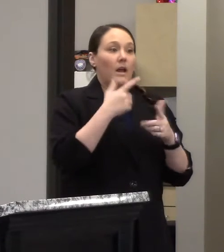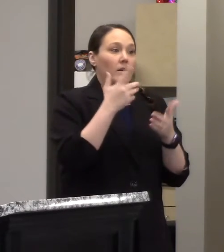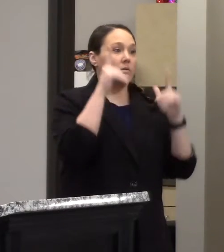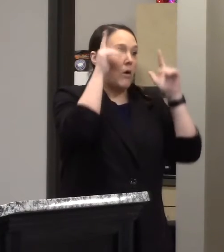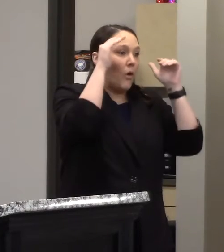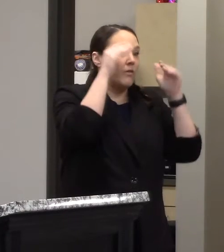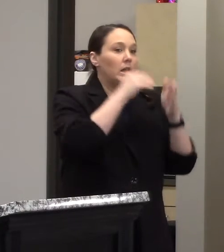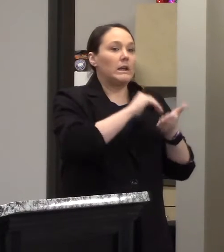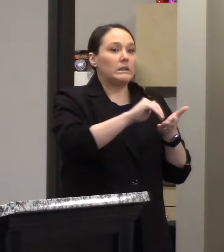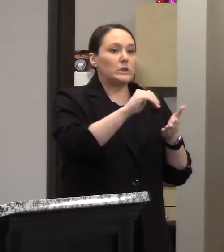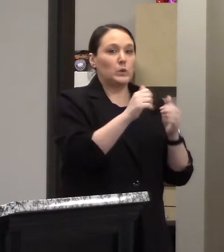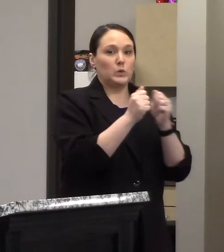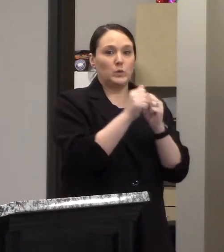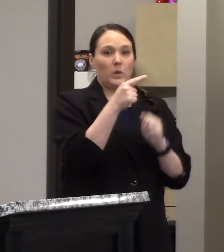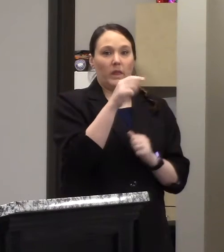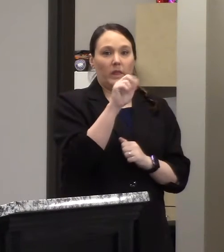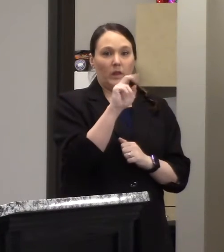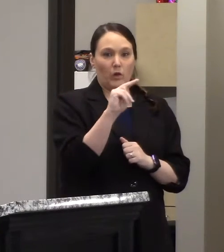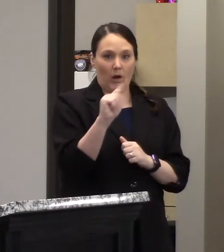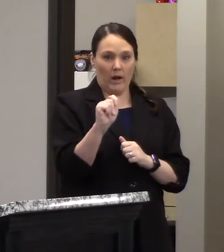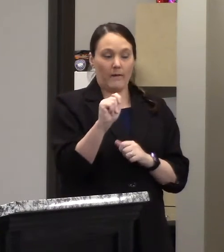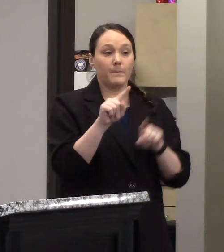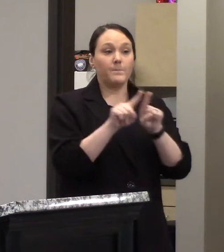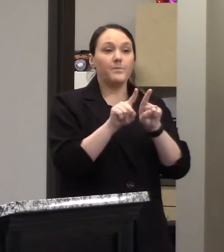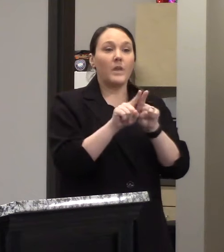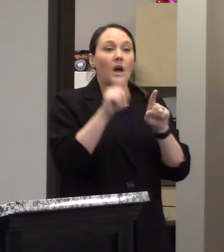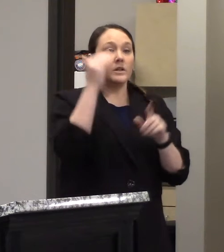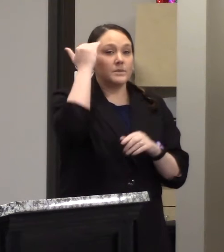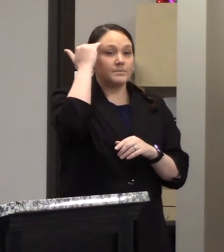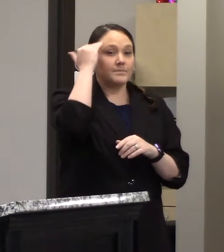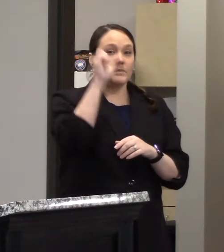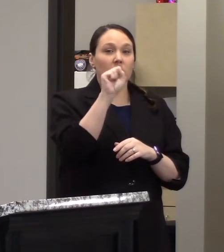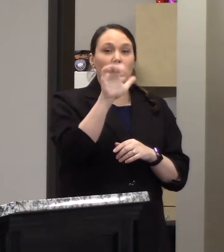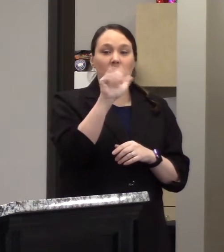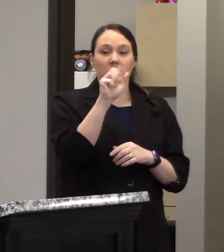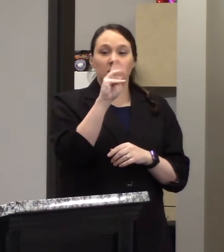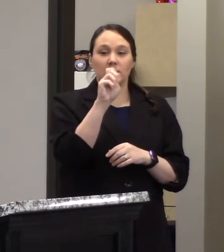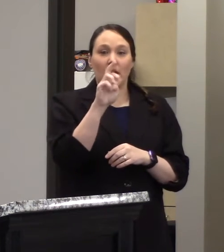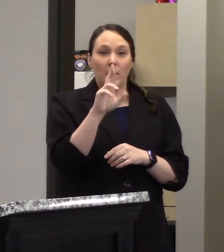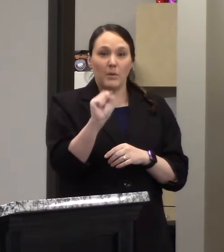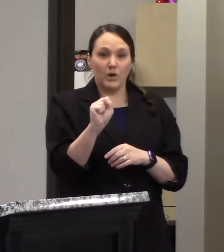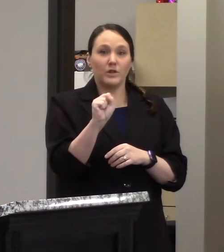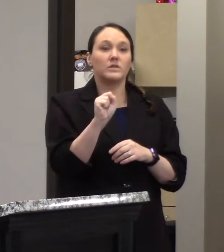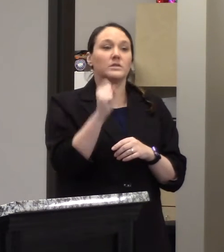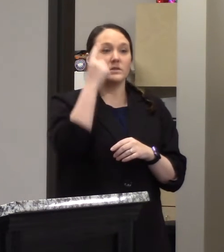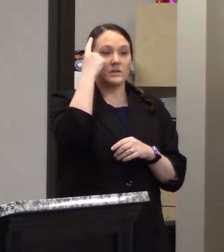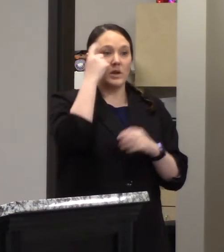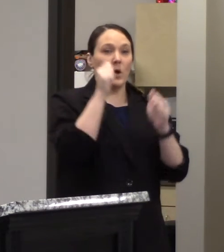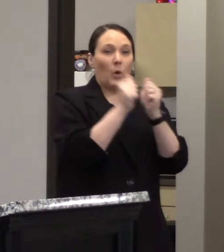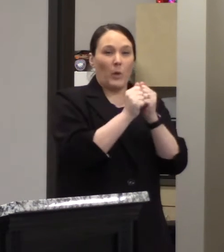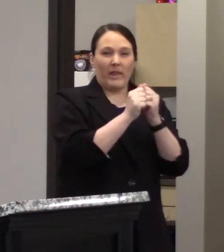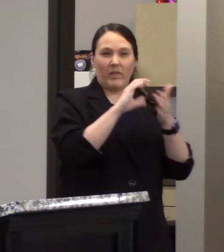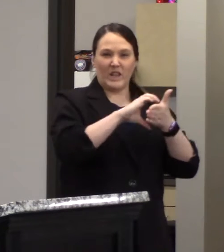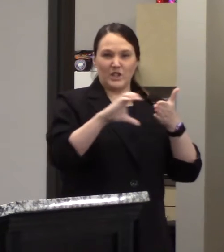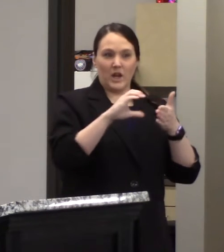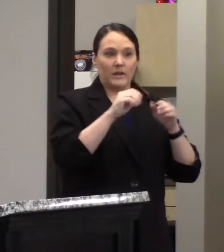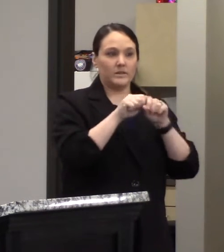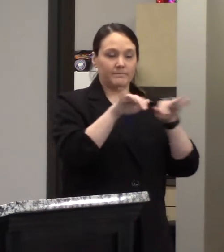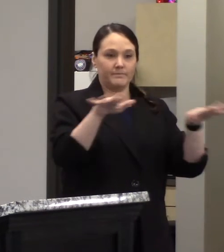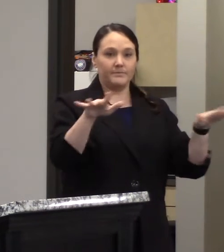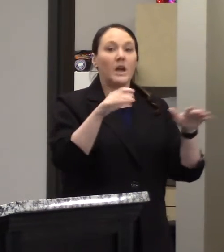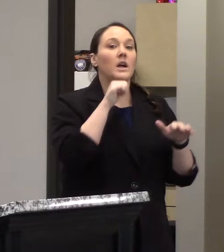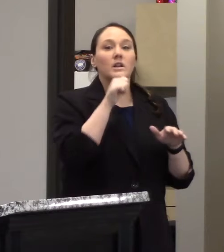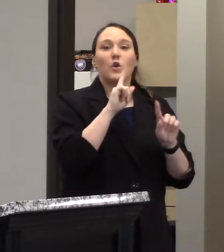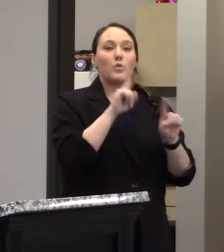as a grant also be aware of scammers stimulus checks that are being issued do not reply to any